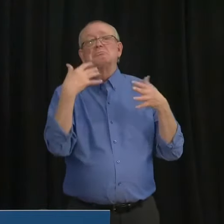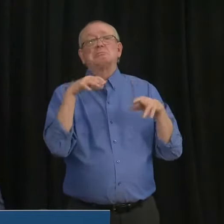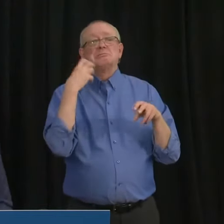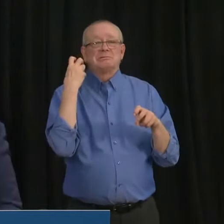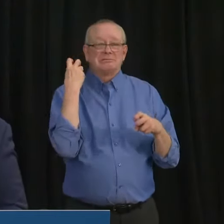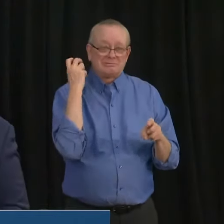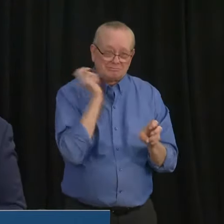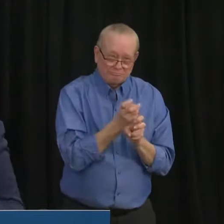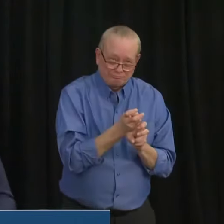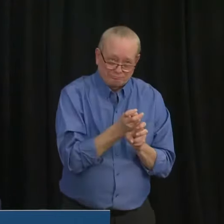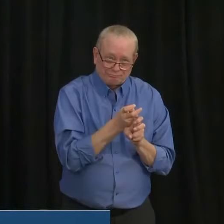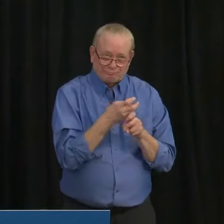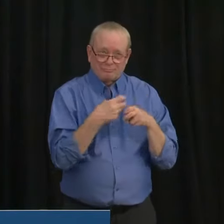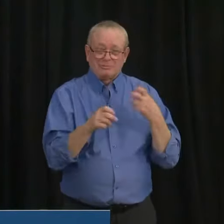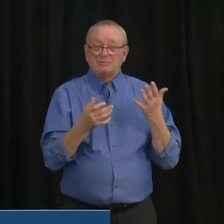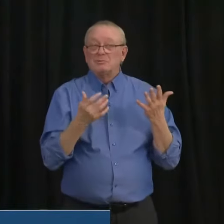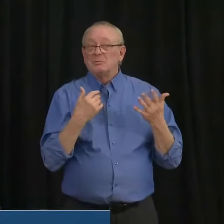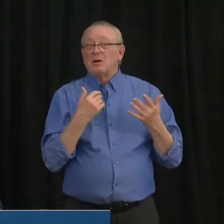She, I think.